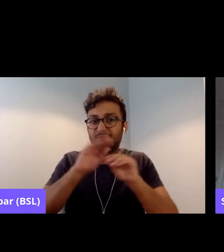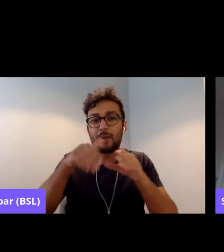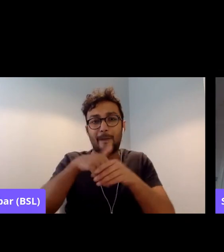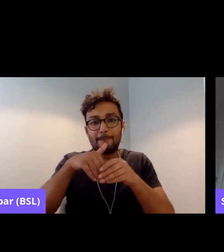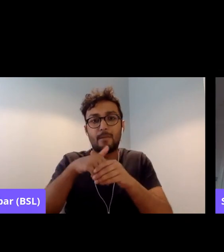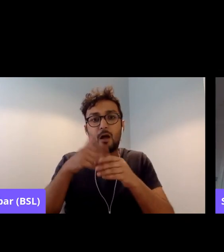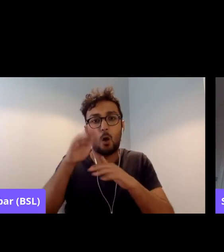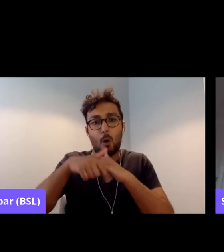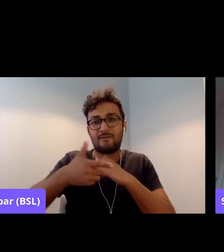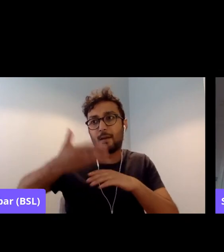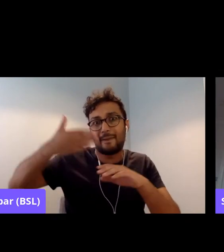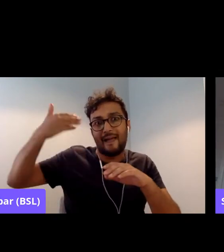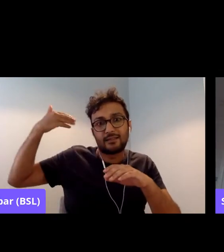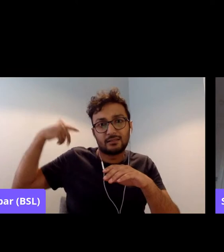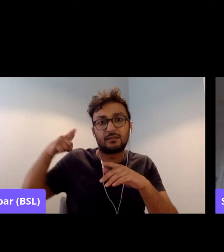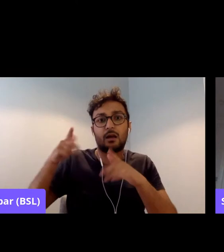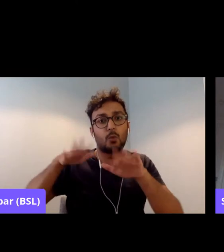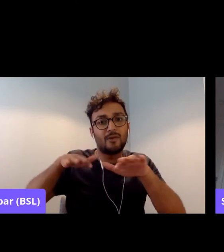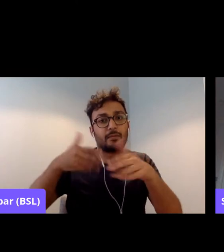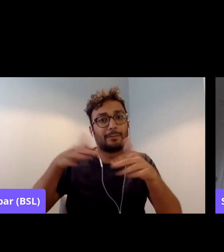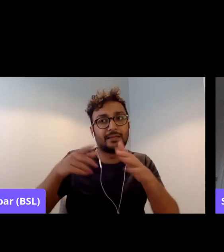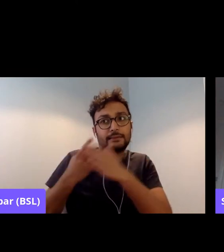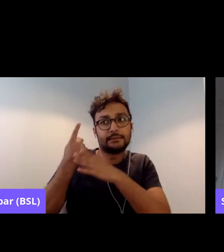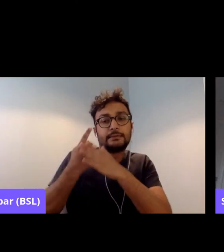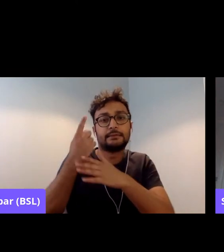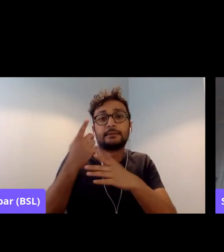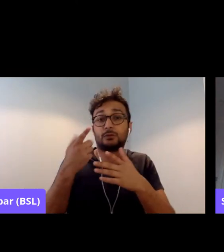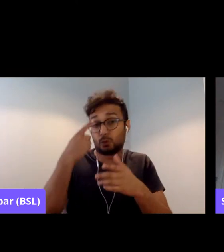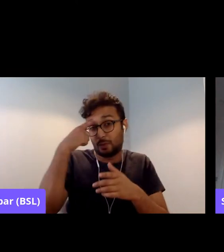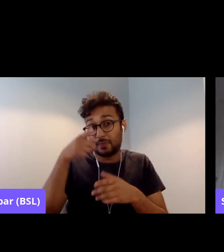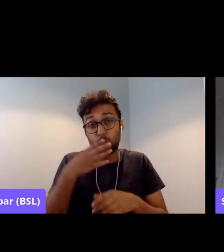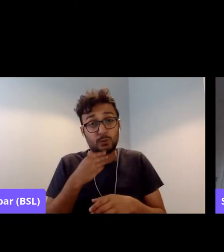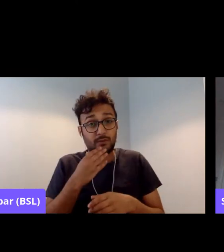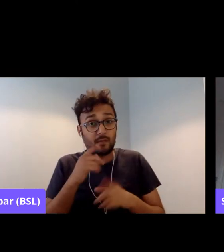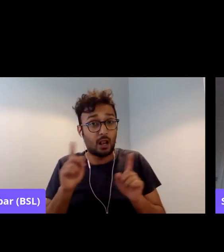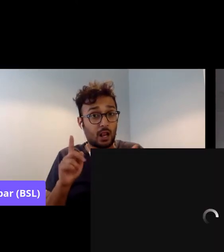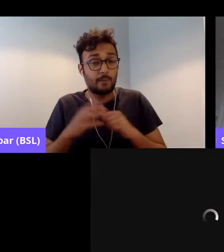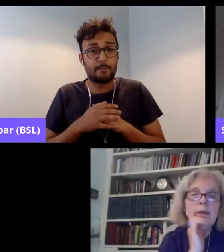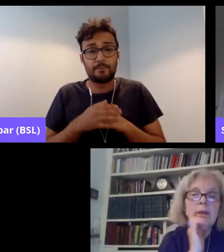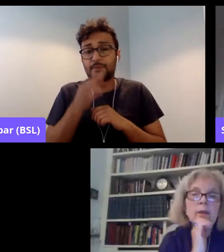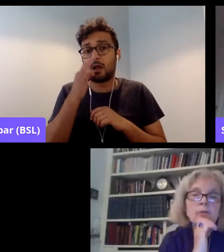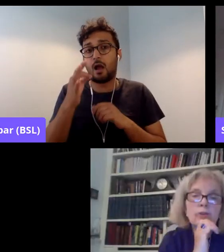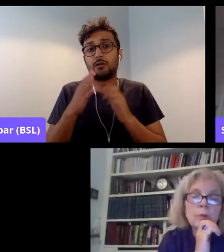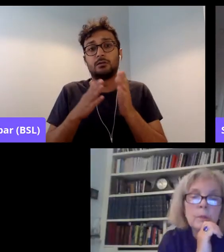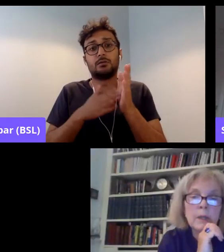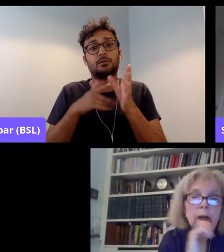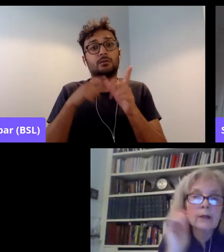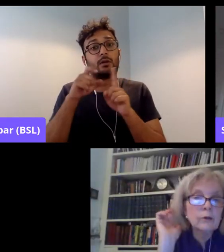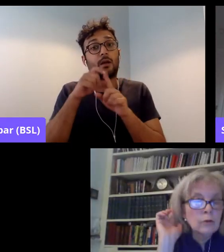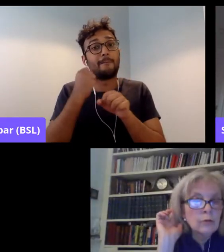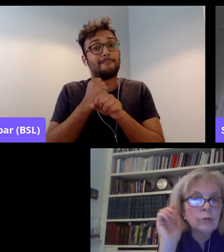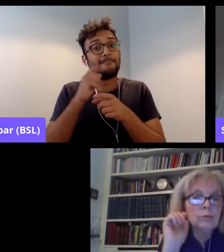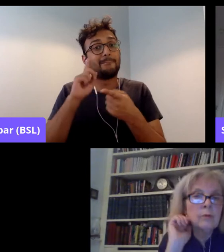And is this a useful thing to do? I think